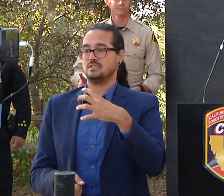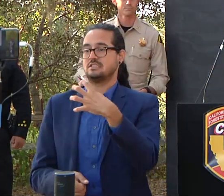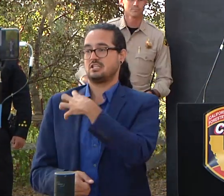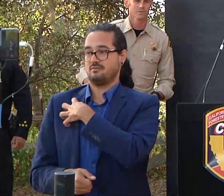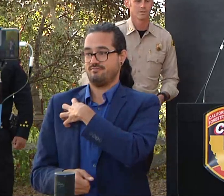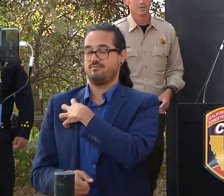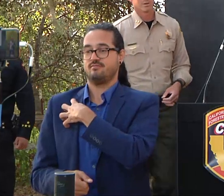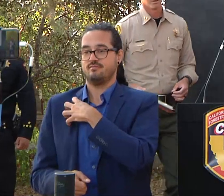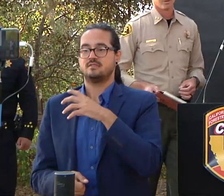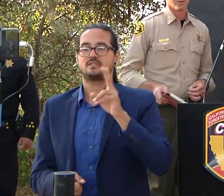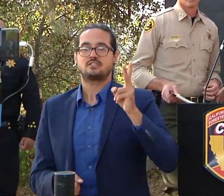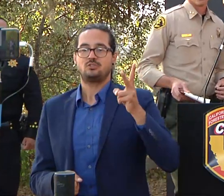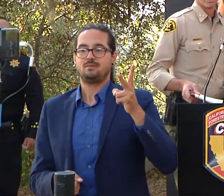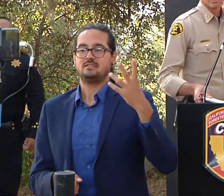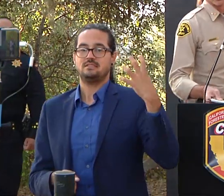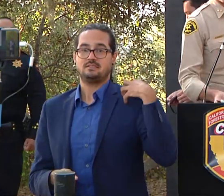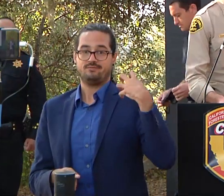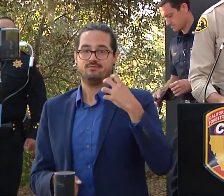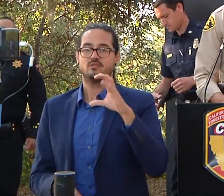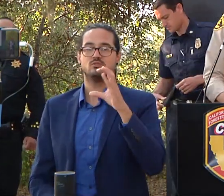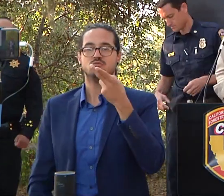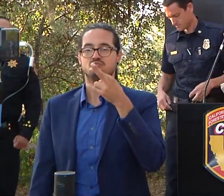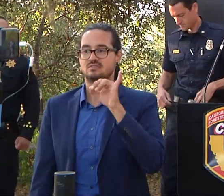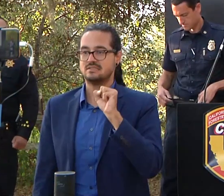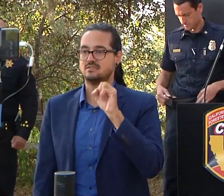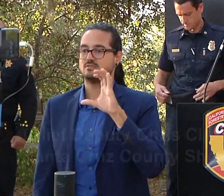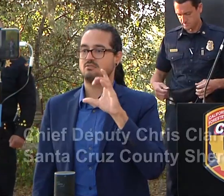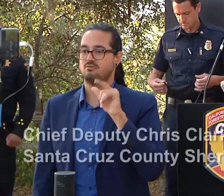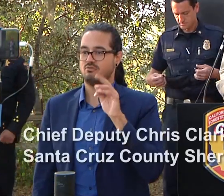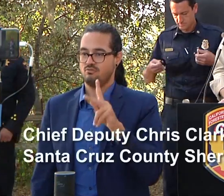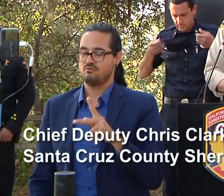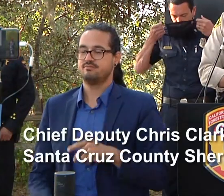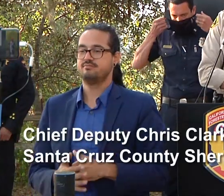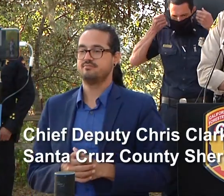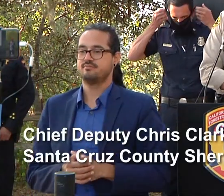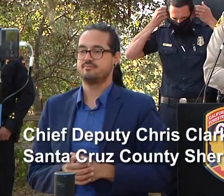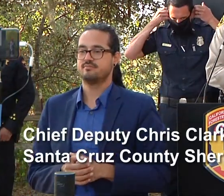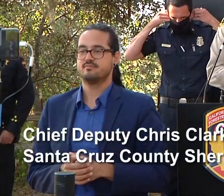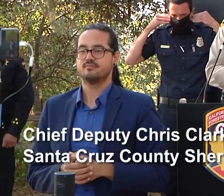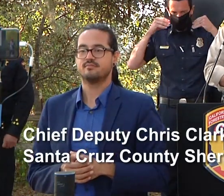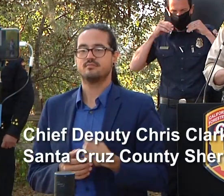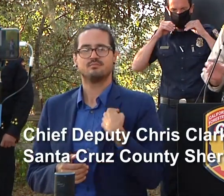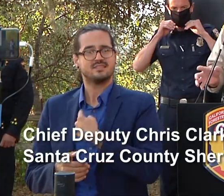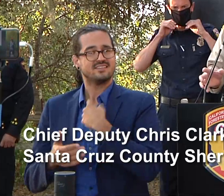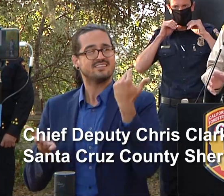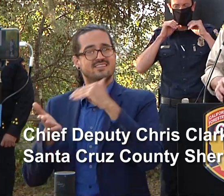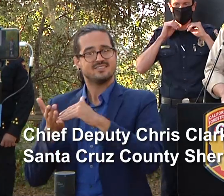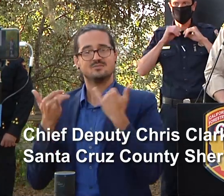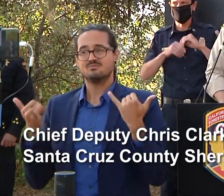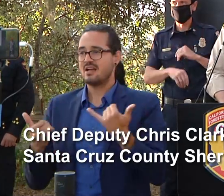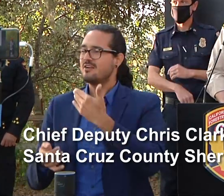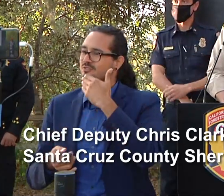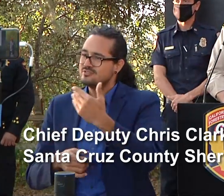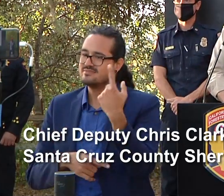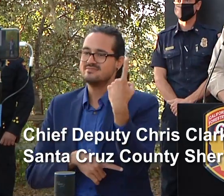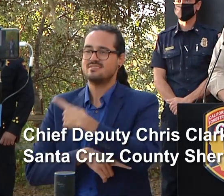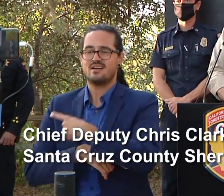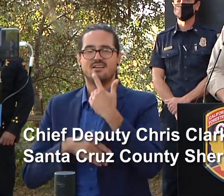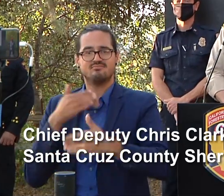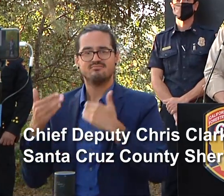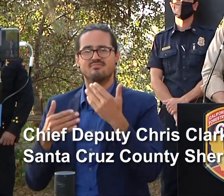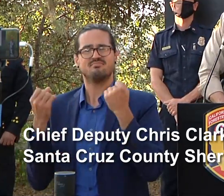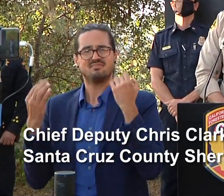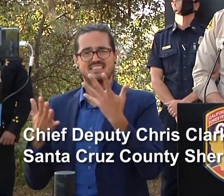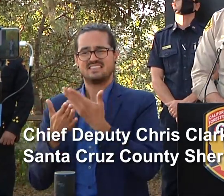well we had a good day today and uh you know despite a lot of things that that have gone on